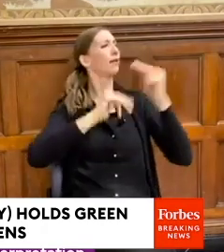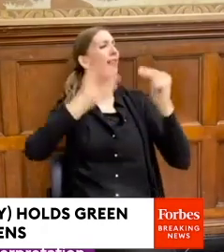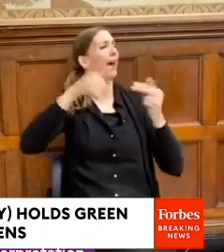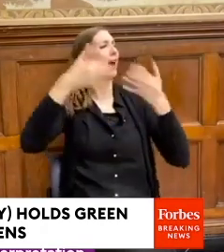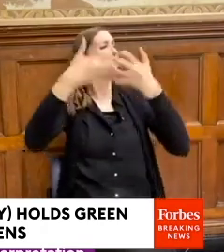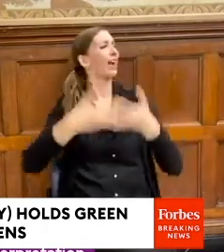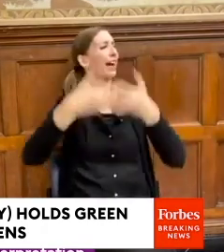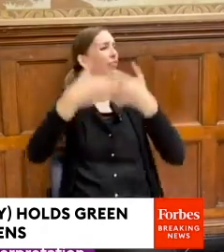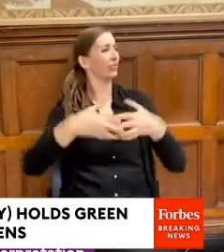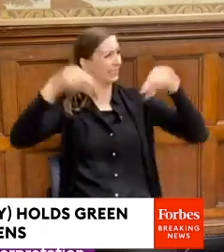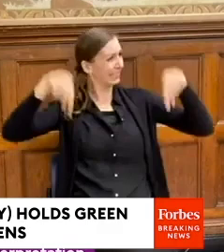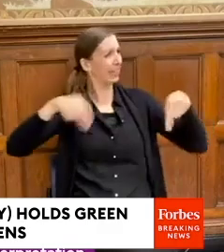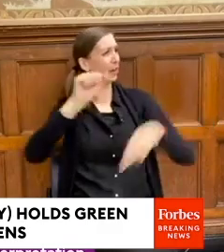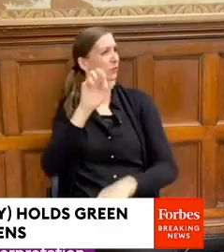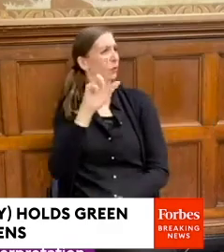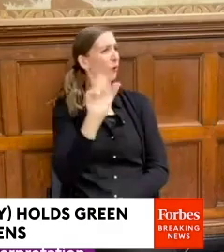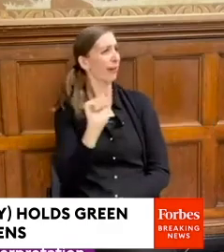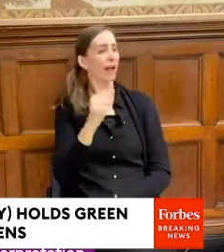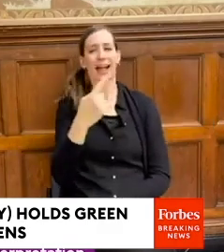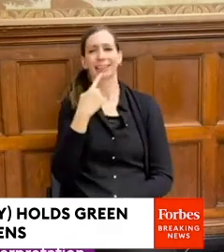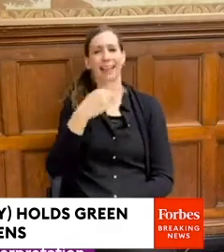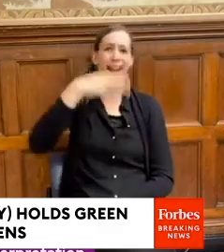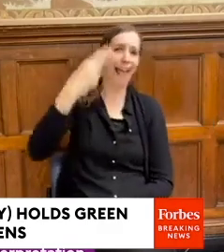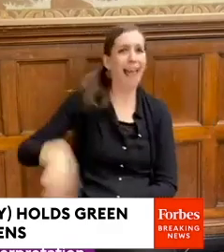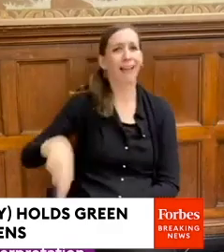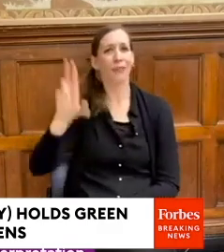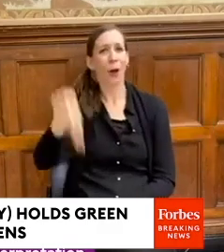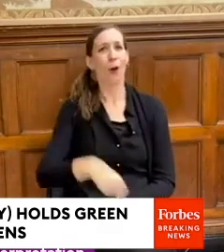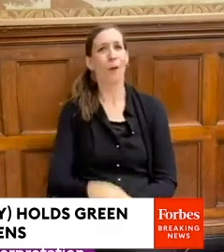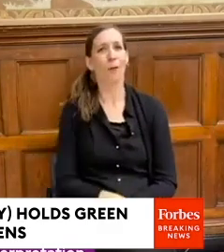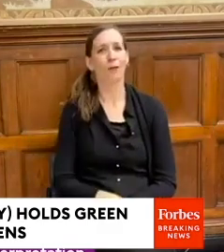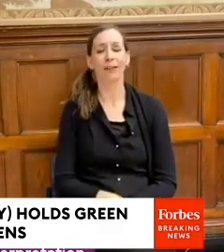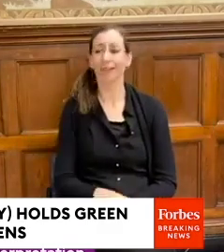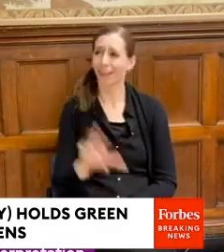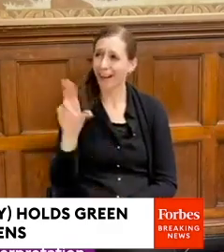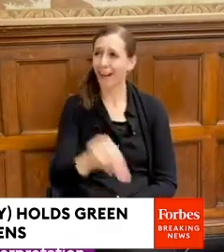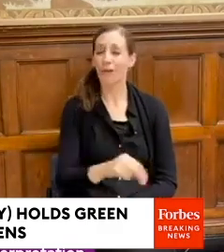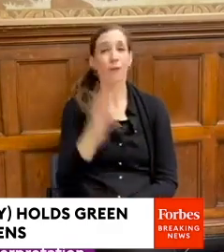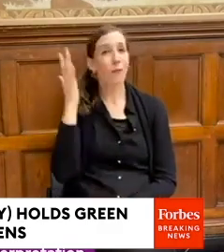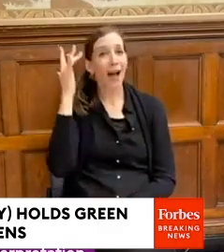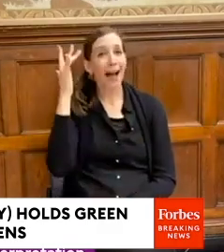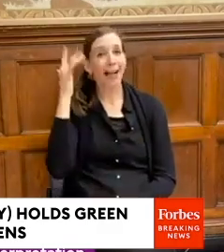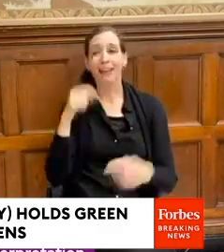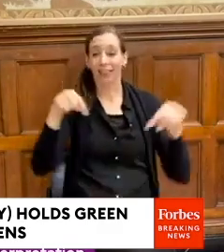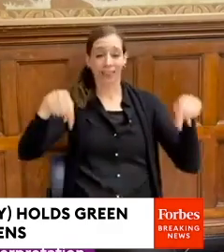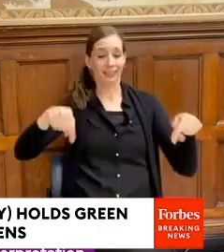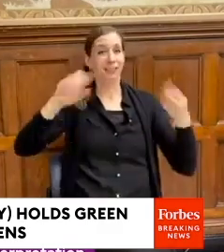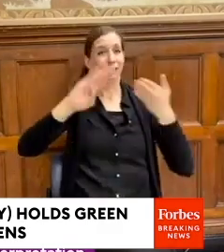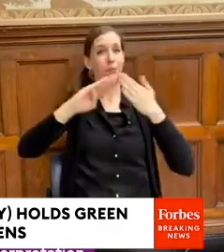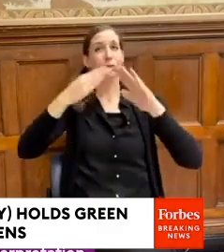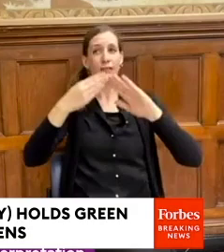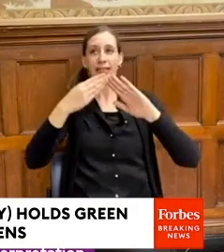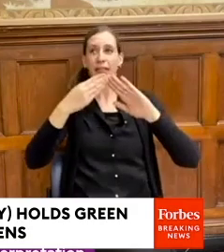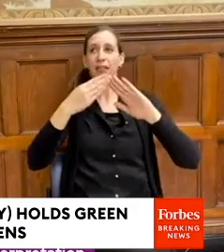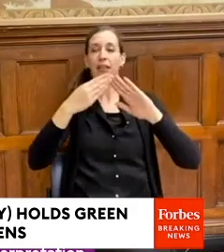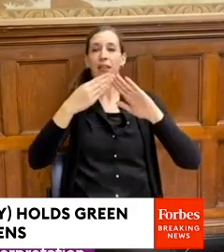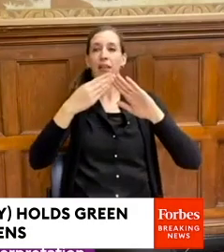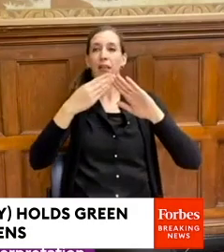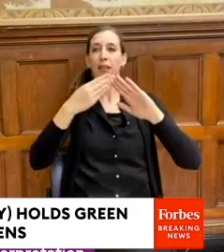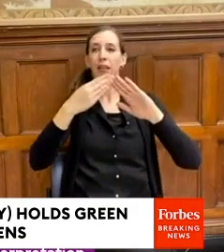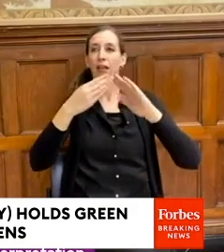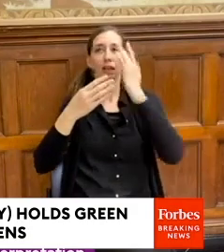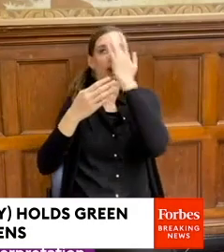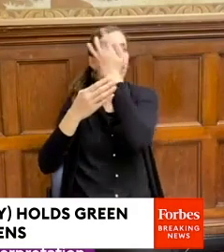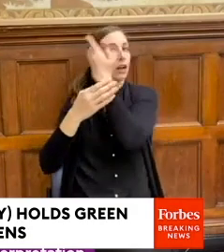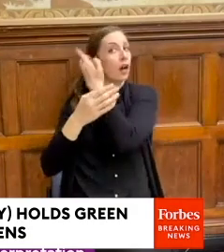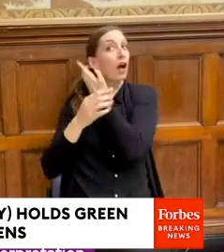And we partnered and worked with you all because the community were the ones that first saw this and sounded